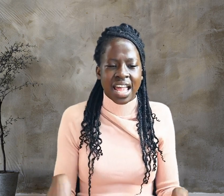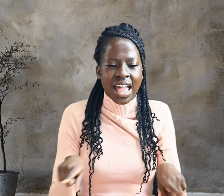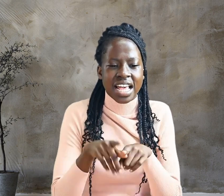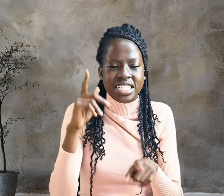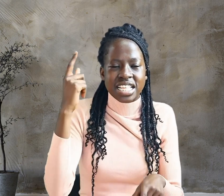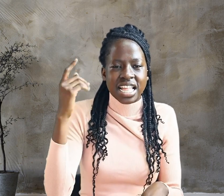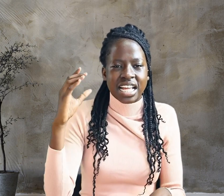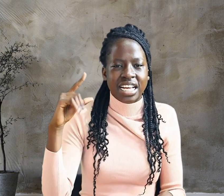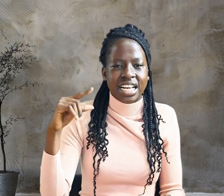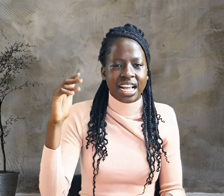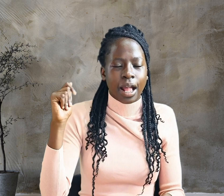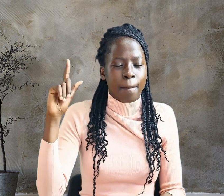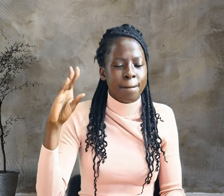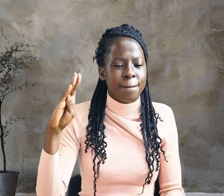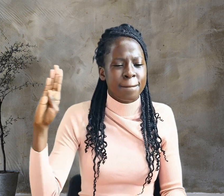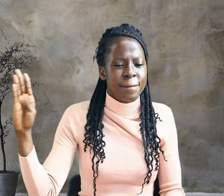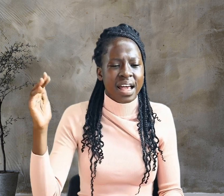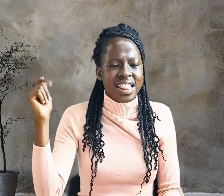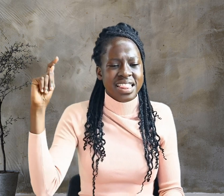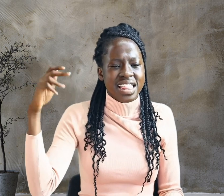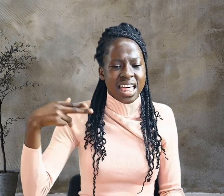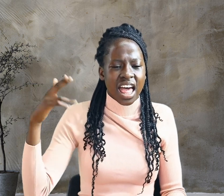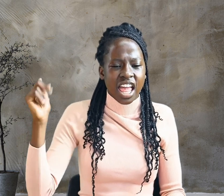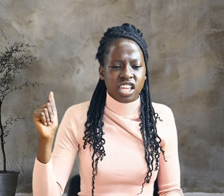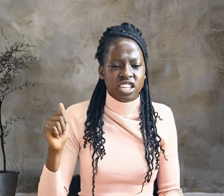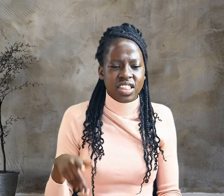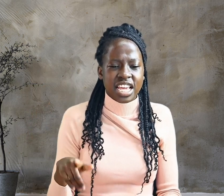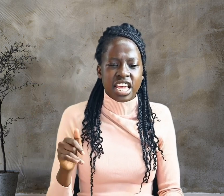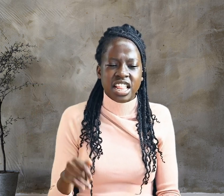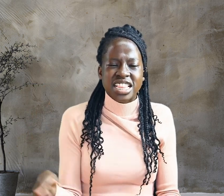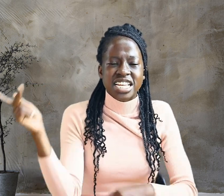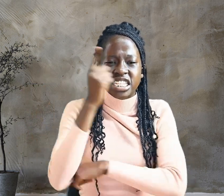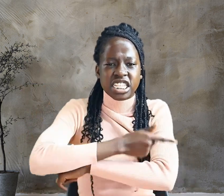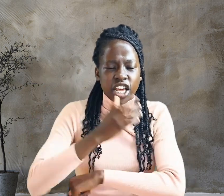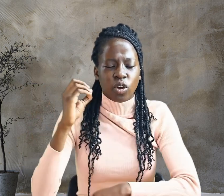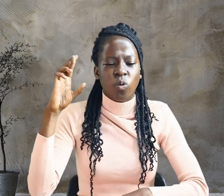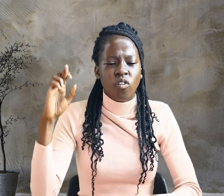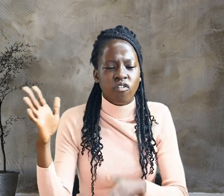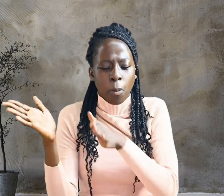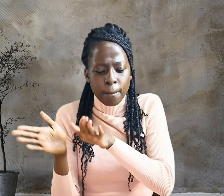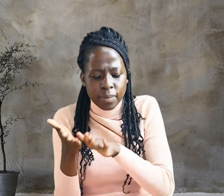It was the day of preparation of the Passover. It was about noon.